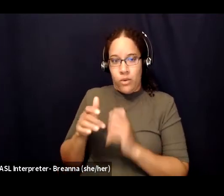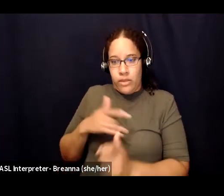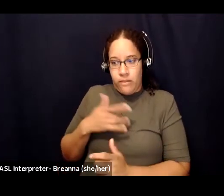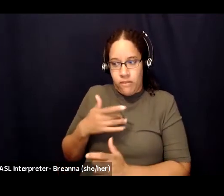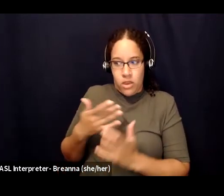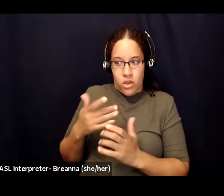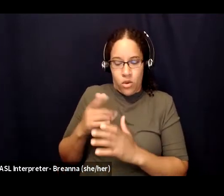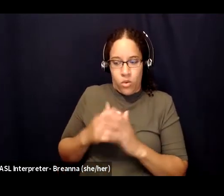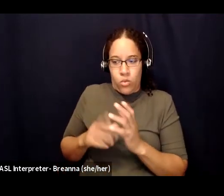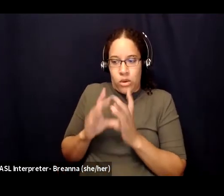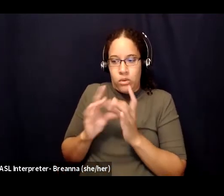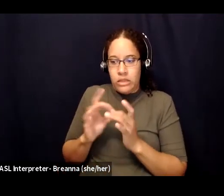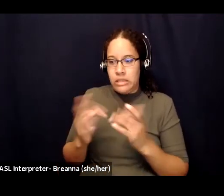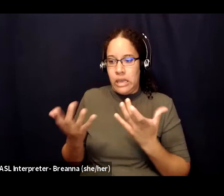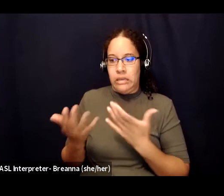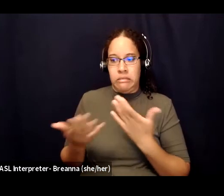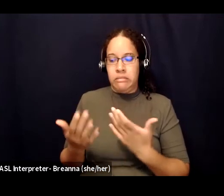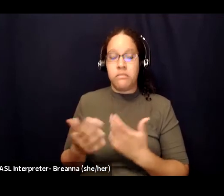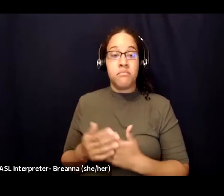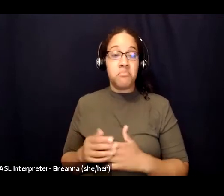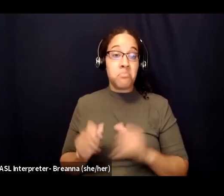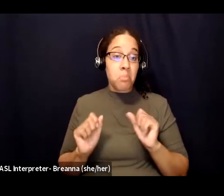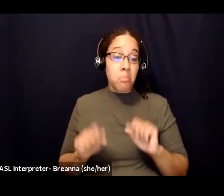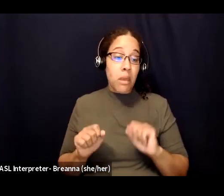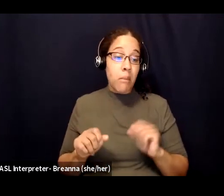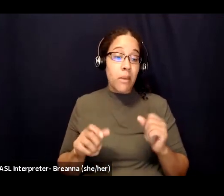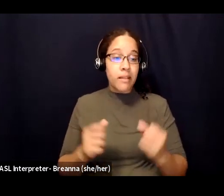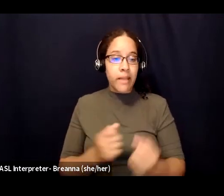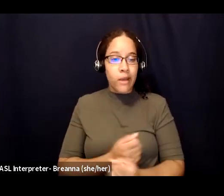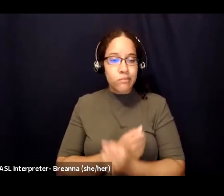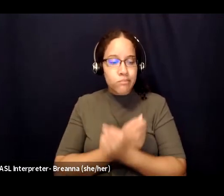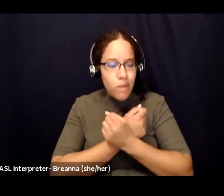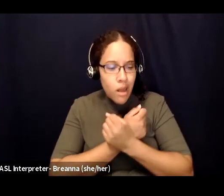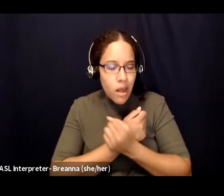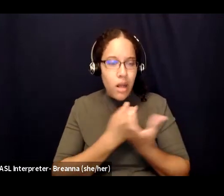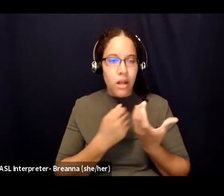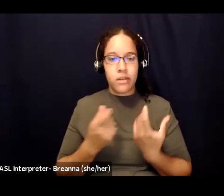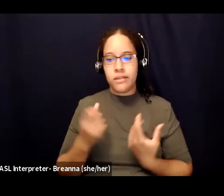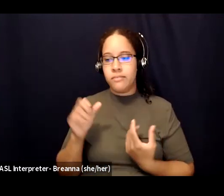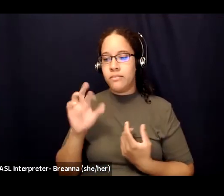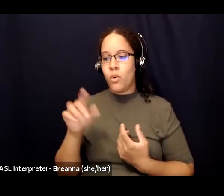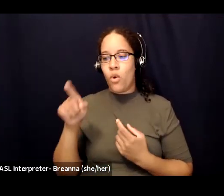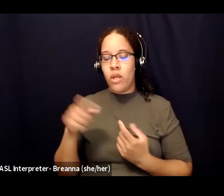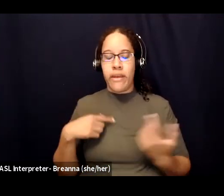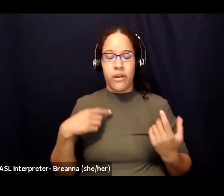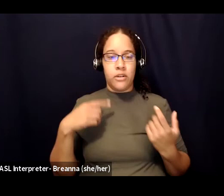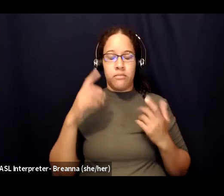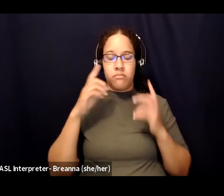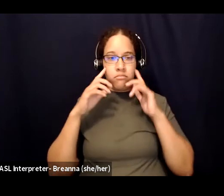pull you in for a hug you know other things or maybe they don't know what to say they're very surprised um but one thing is definitely to be mindful of your